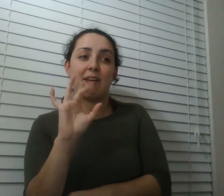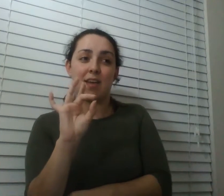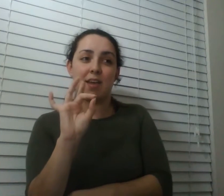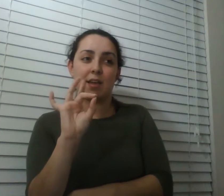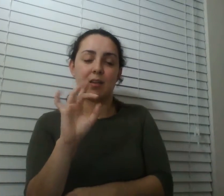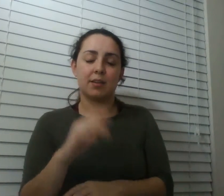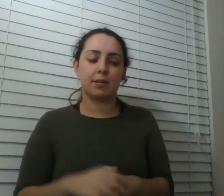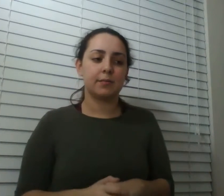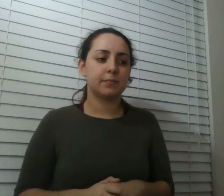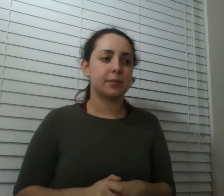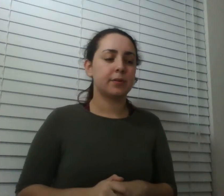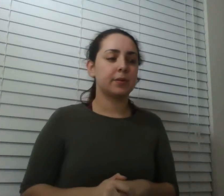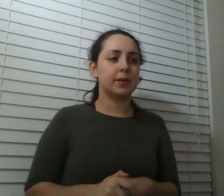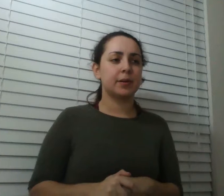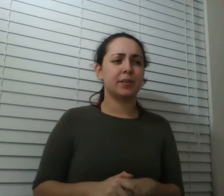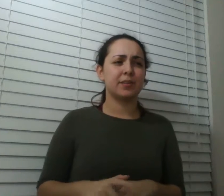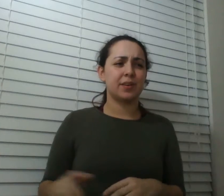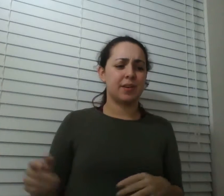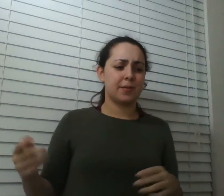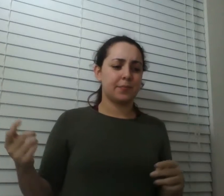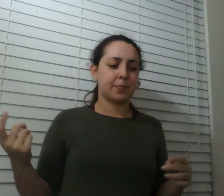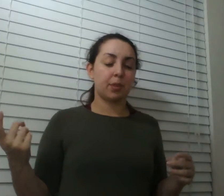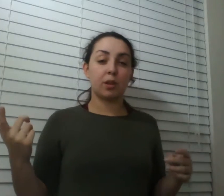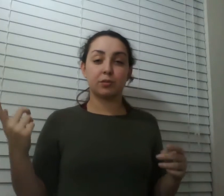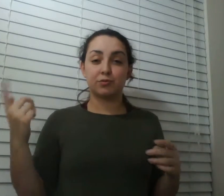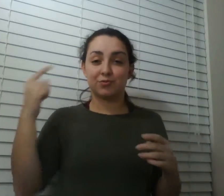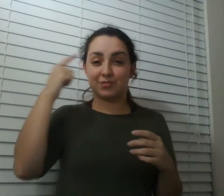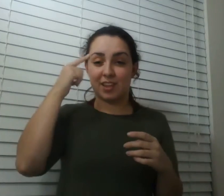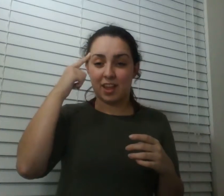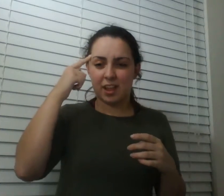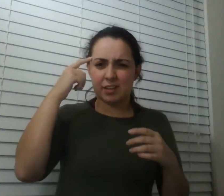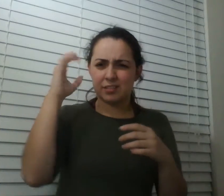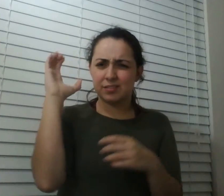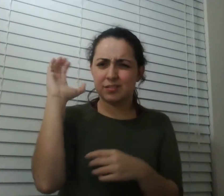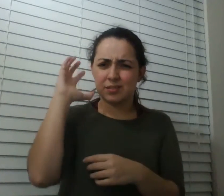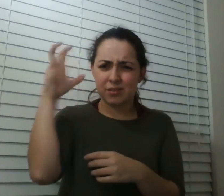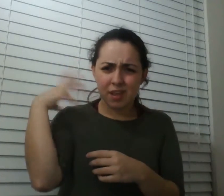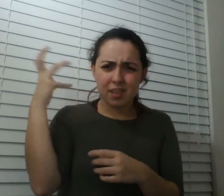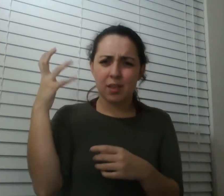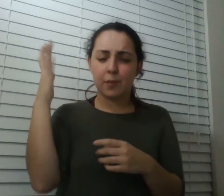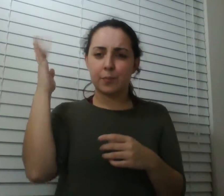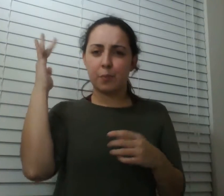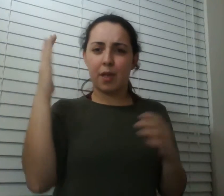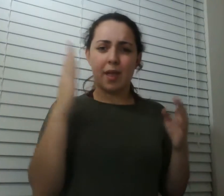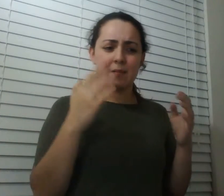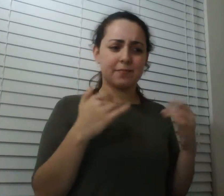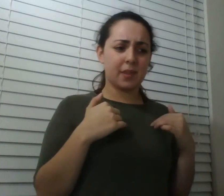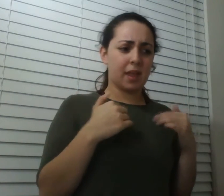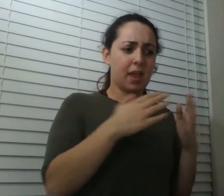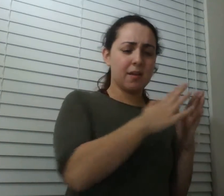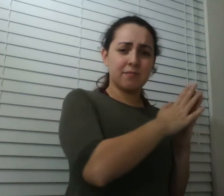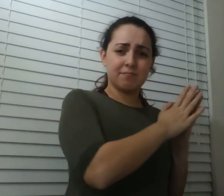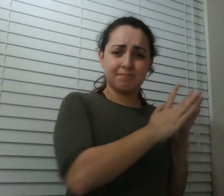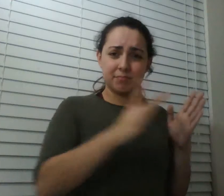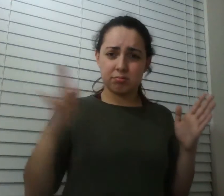if i'm not supposed to take the numbers seriously and um he said in part it's a tool that's meant to protect